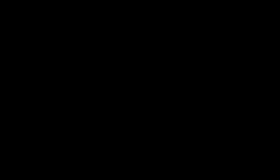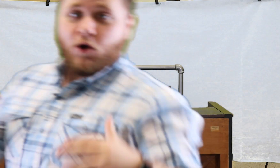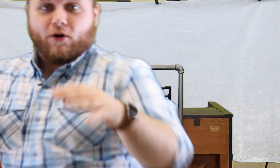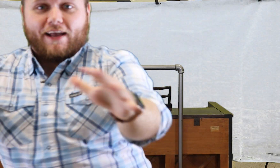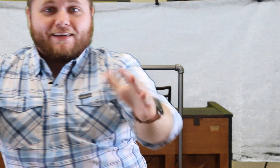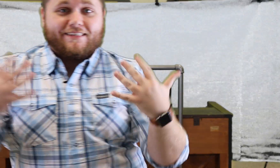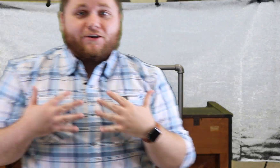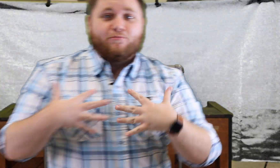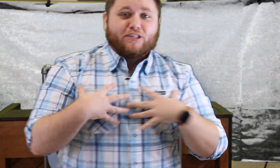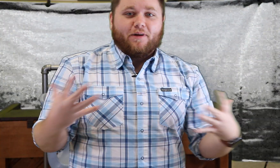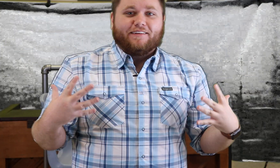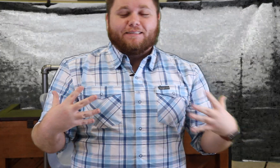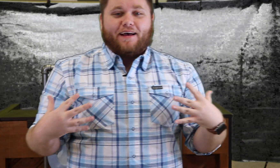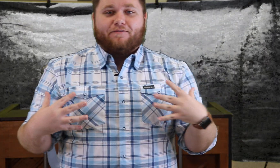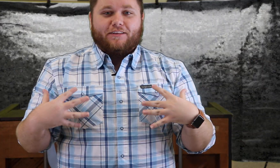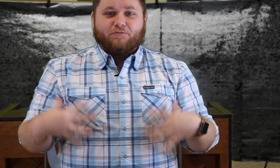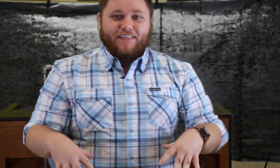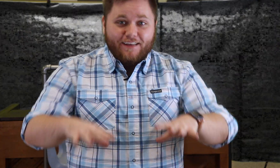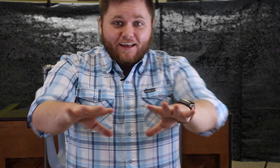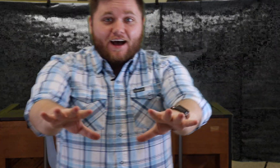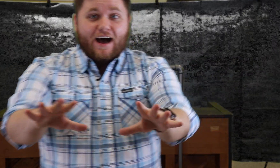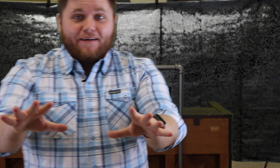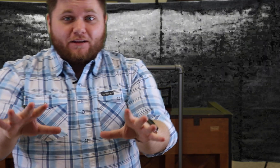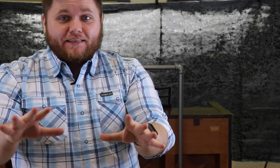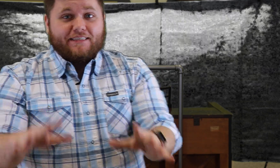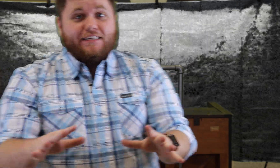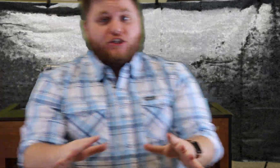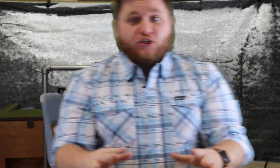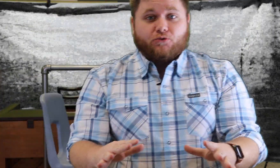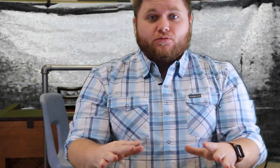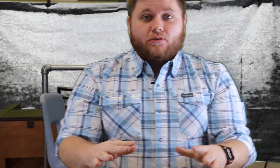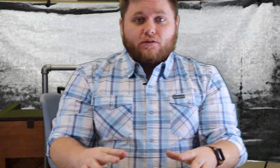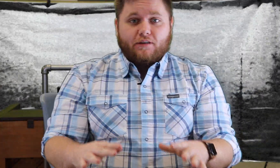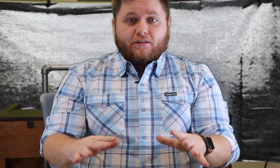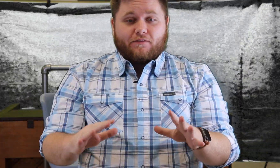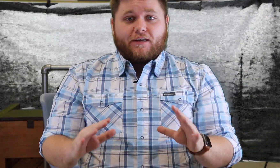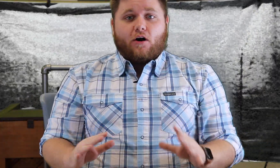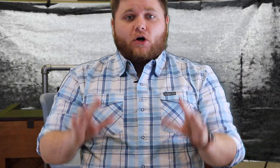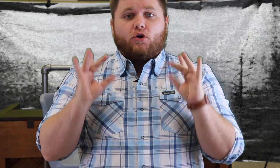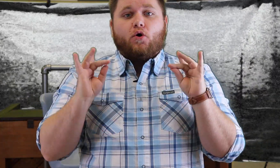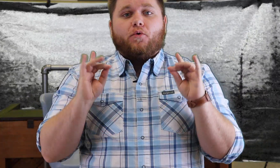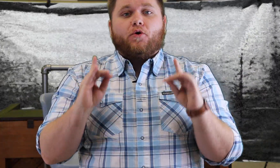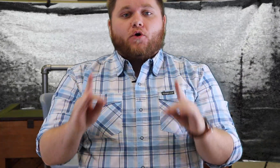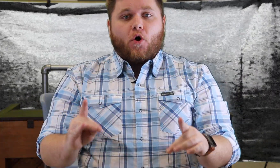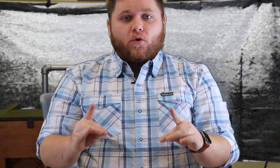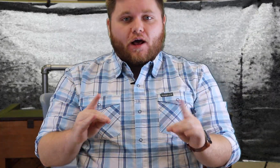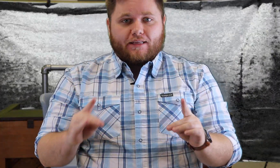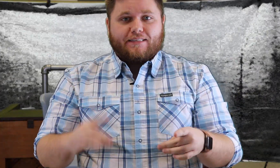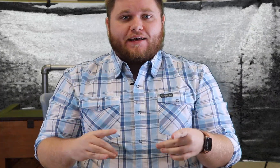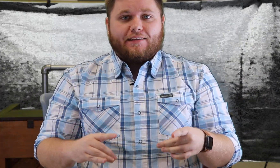okay guys so mr breland is back for this one i'm going to be teaching you something called codali signs